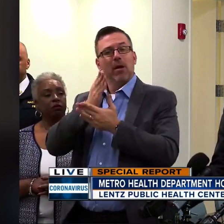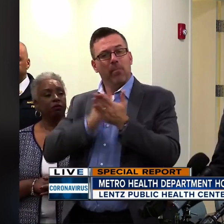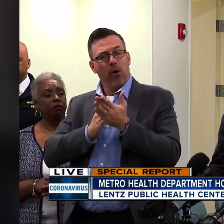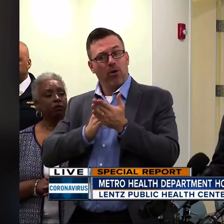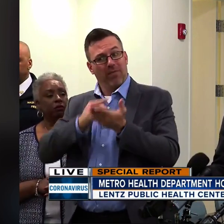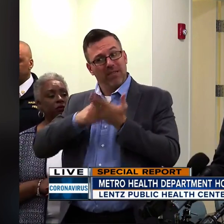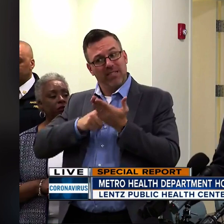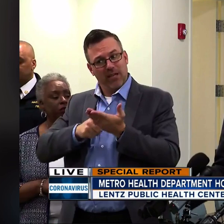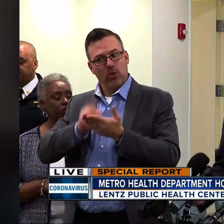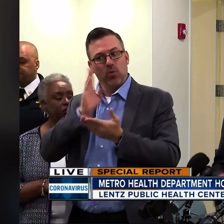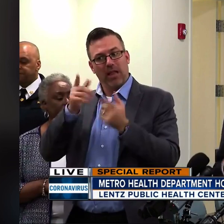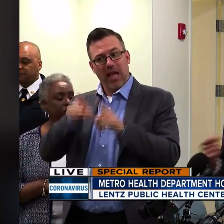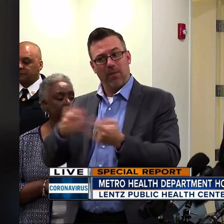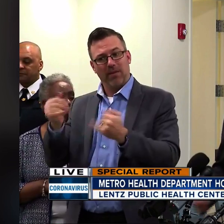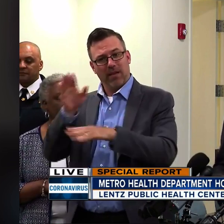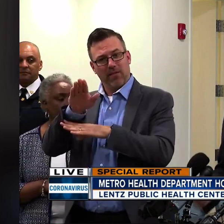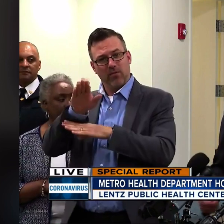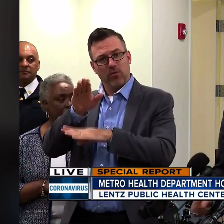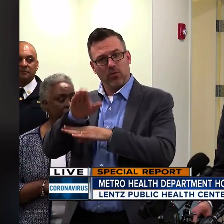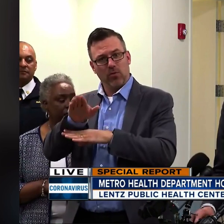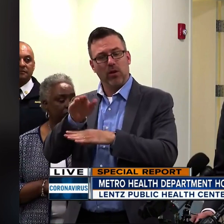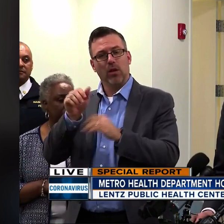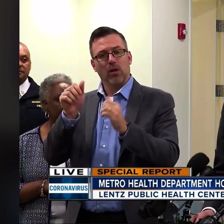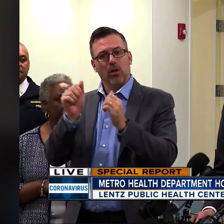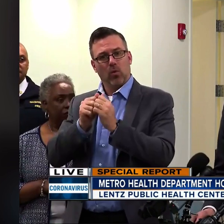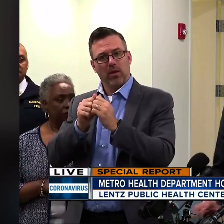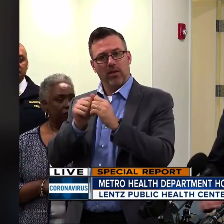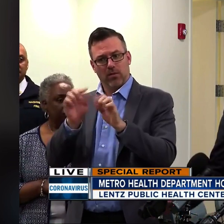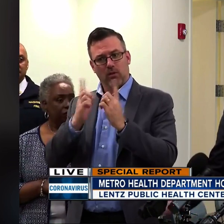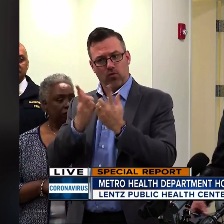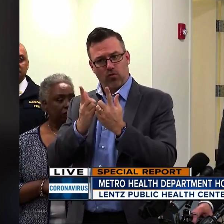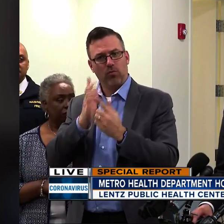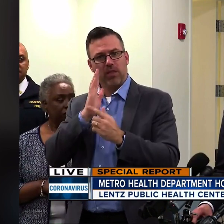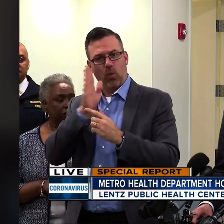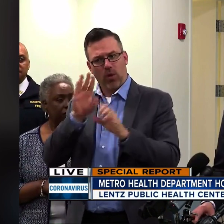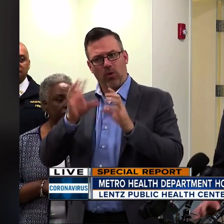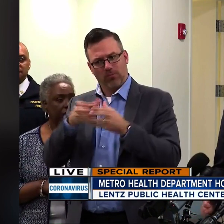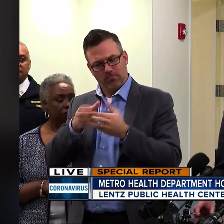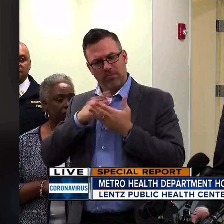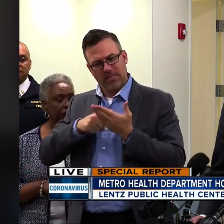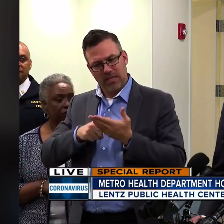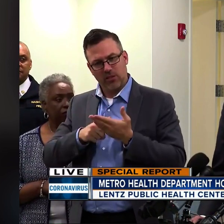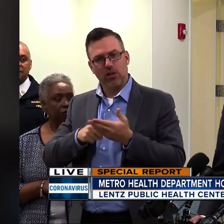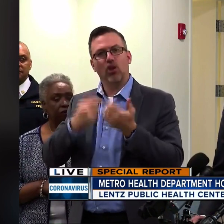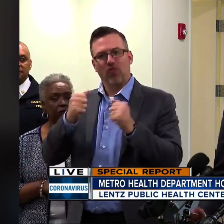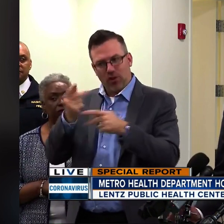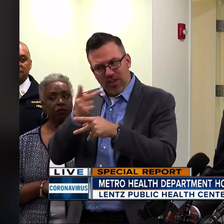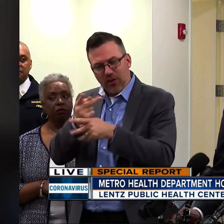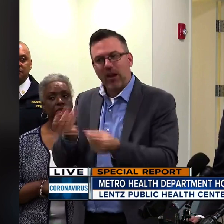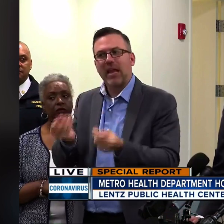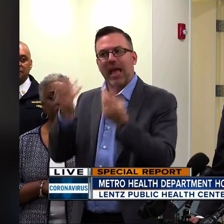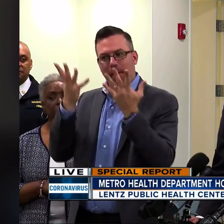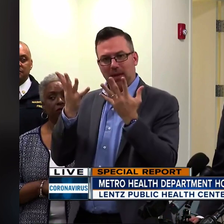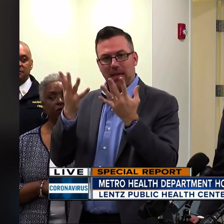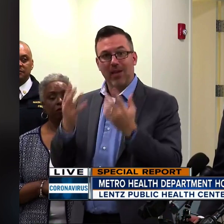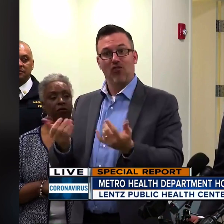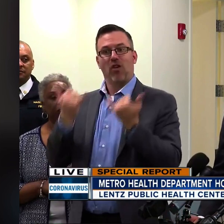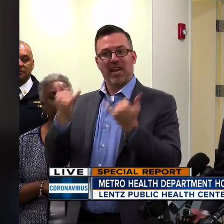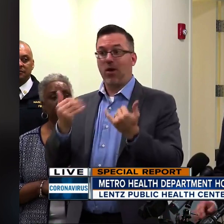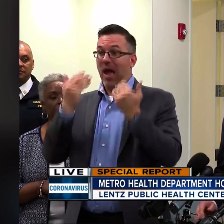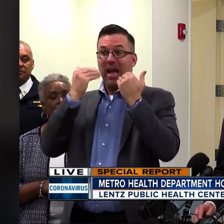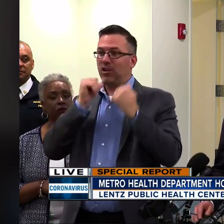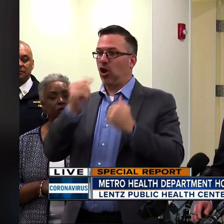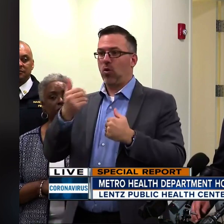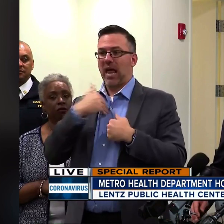afternoon in one of our groups that we're breaking out and having discussions is to get that idea. Because I just don't have that straight